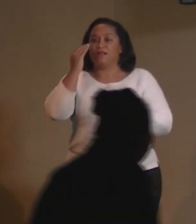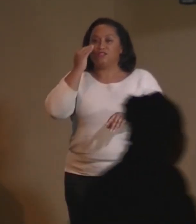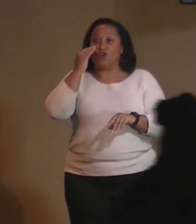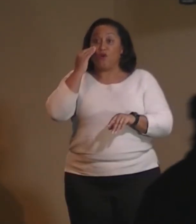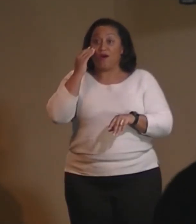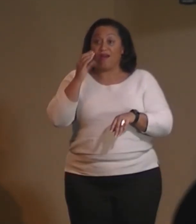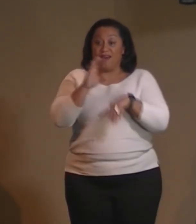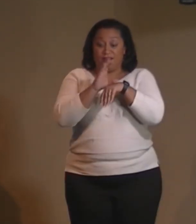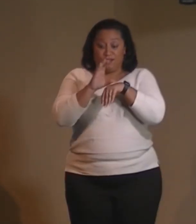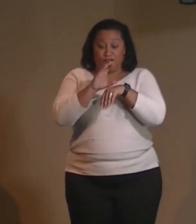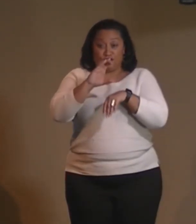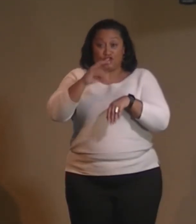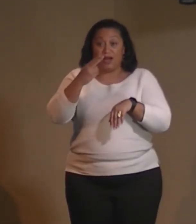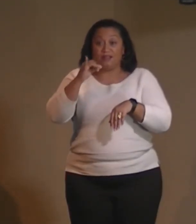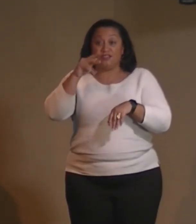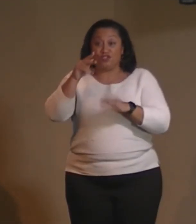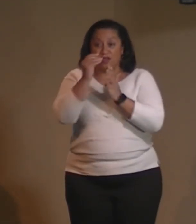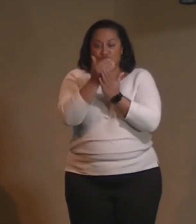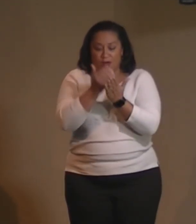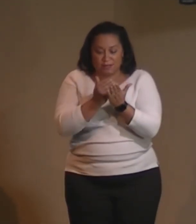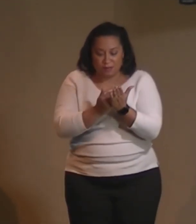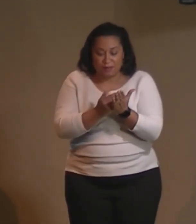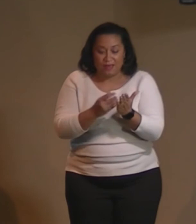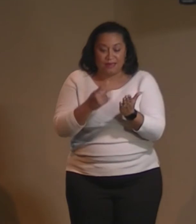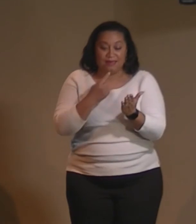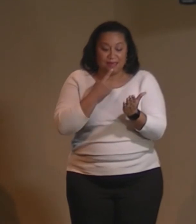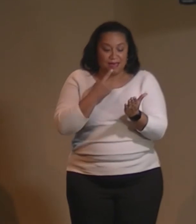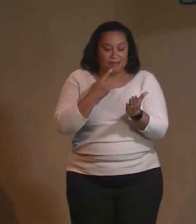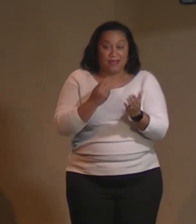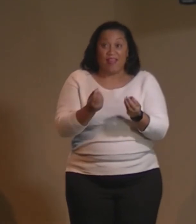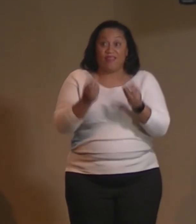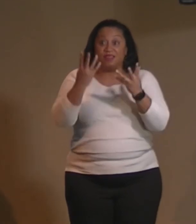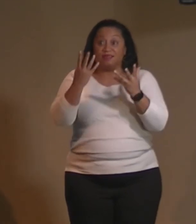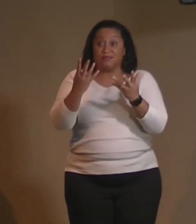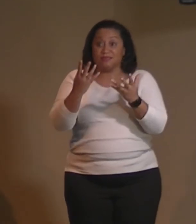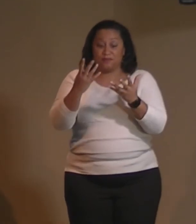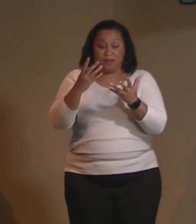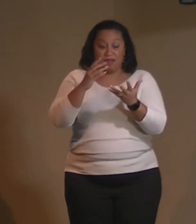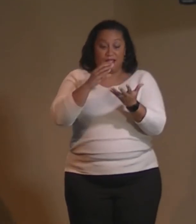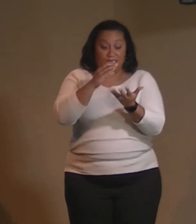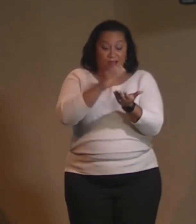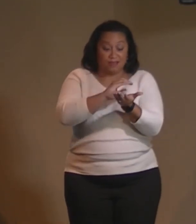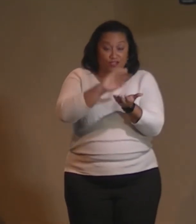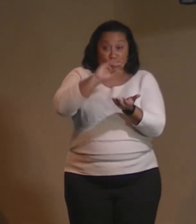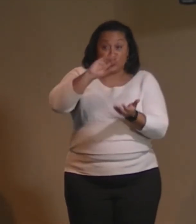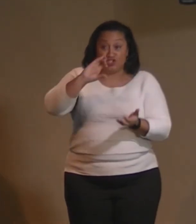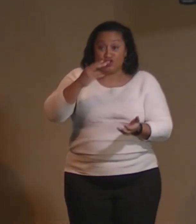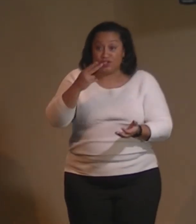chocolate chip recipe calls for I can't just put extra chocolate chips in it because it changes the recipe.